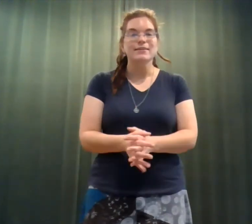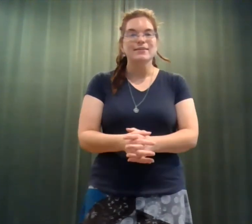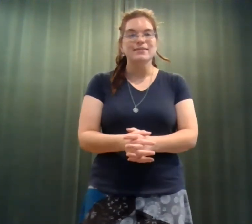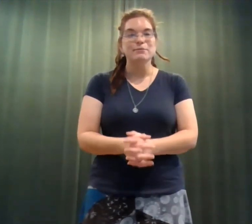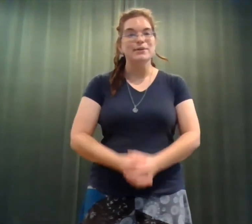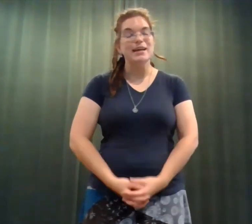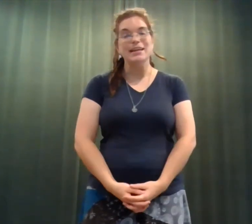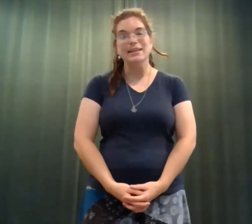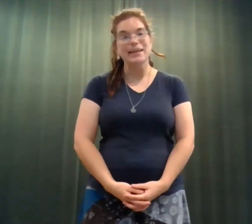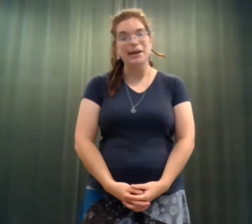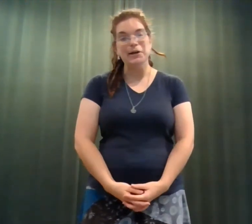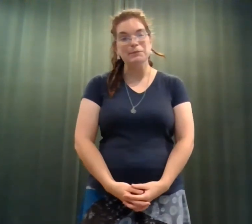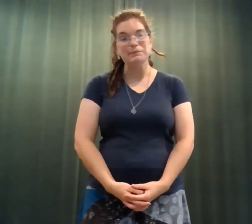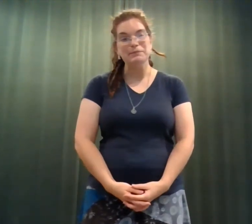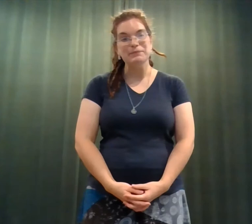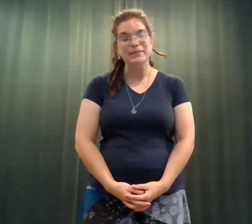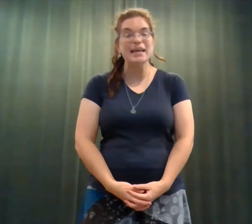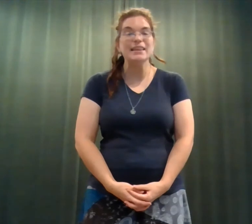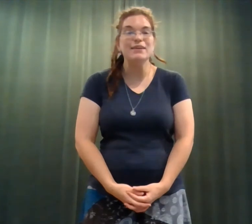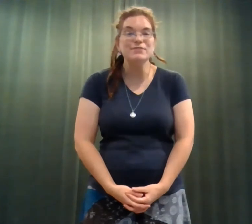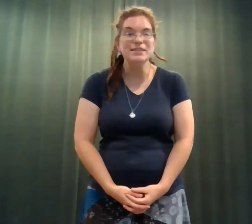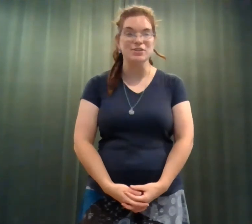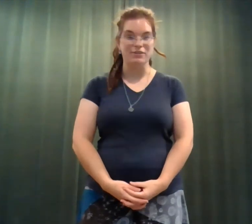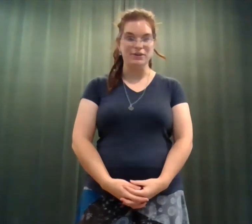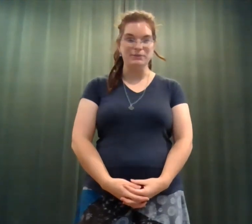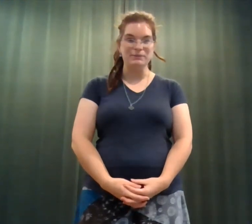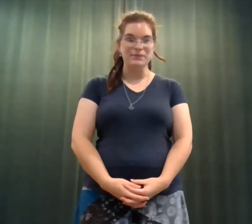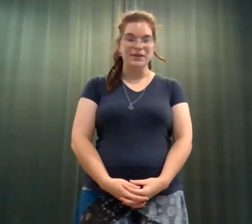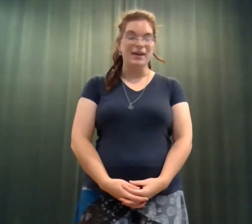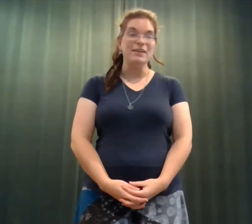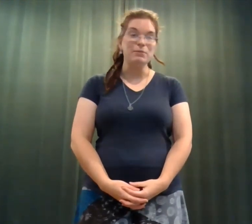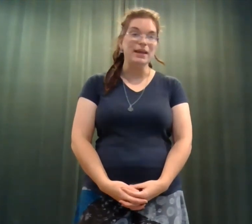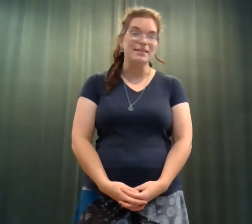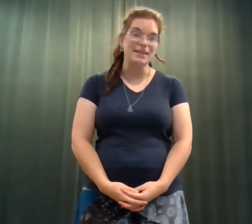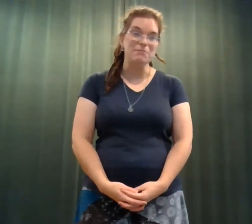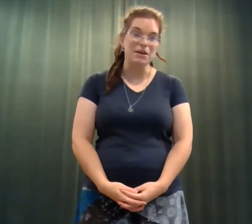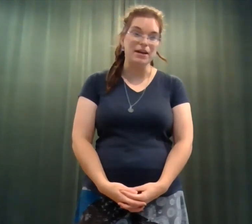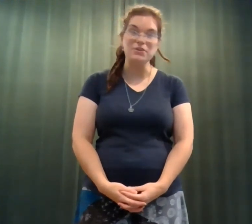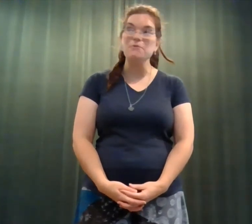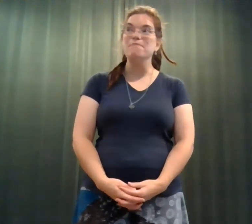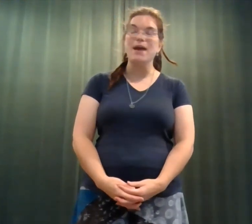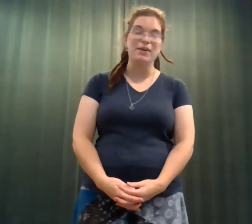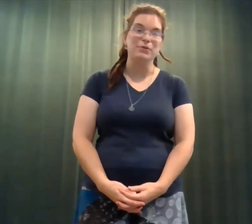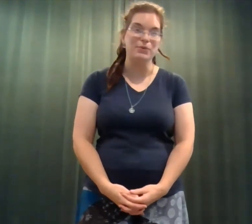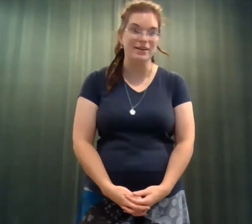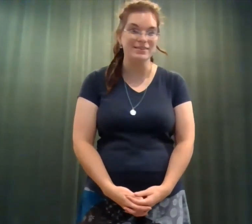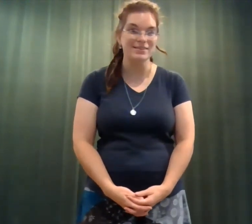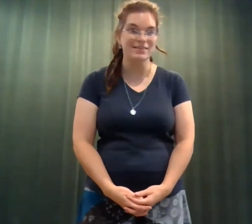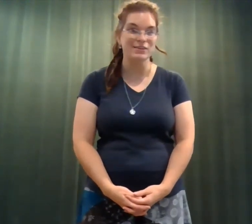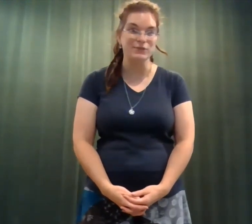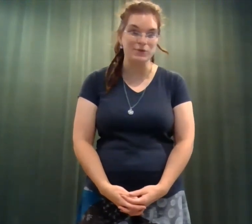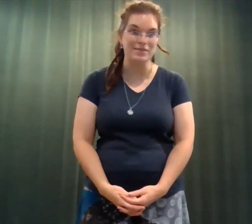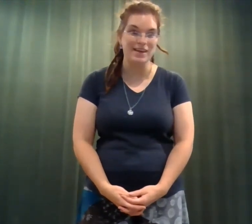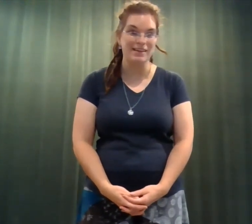But they didn't care. They loved each other, and they planned to get married no matter what their folks said.